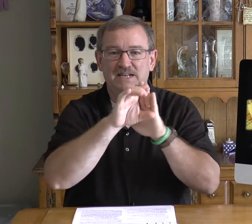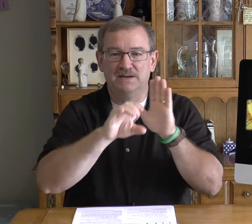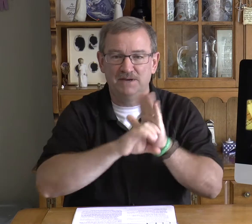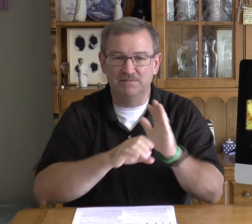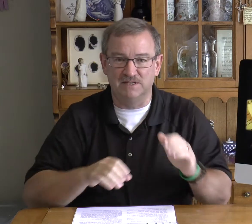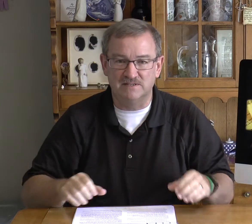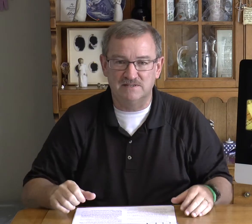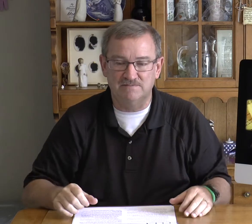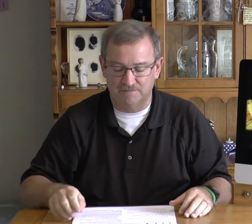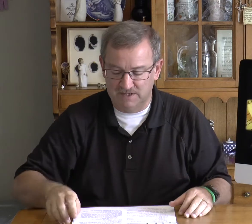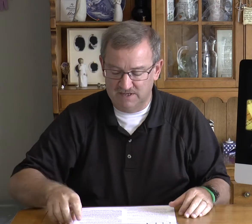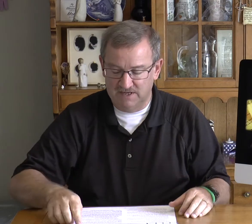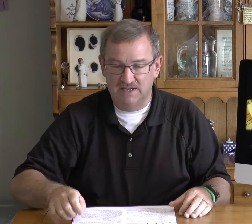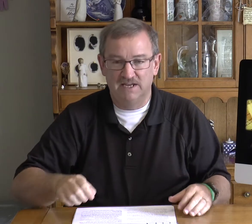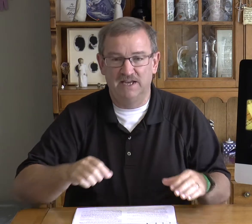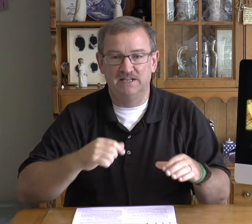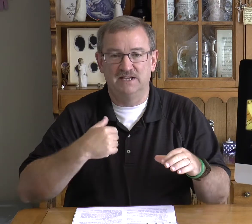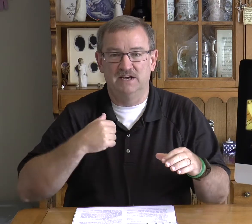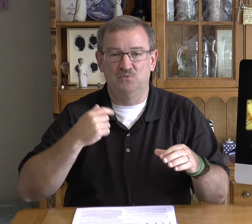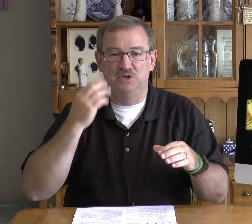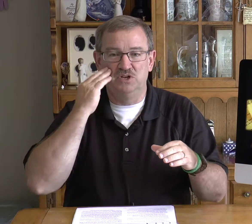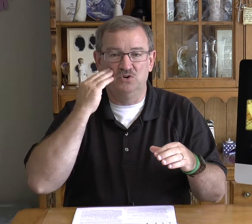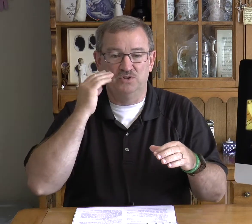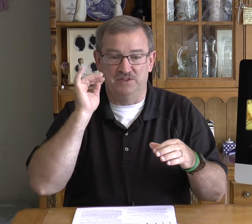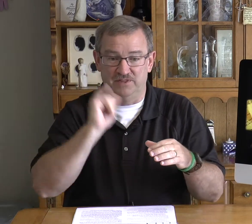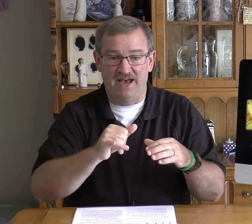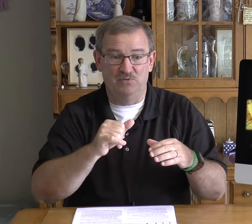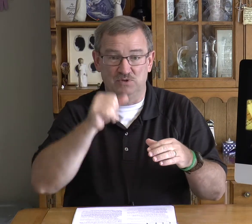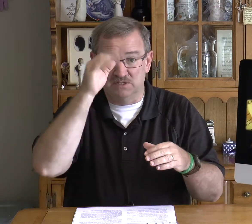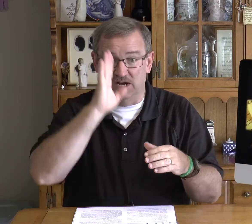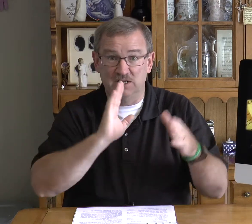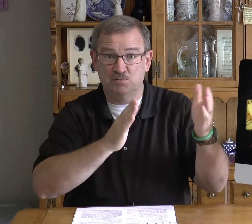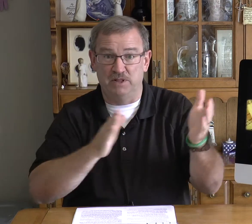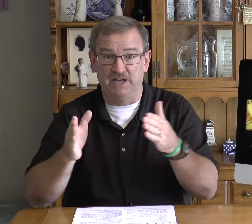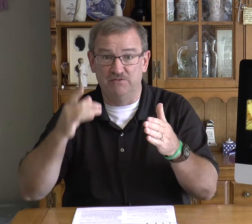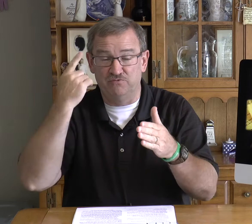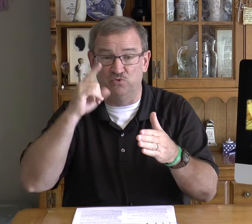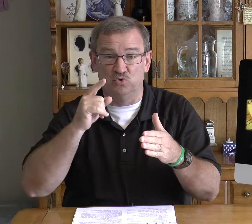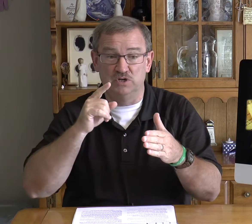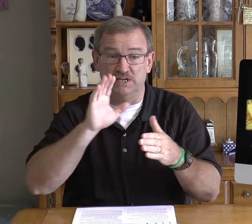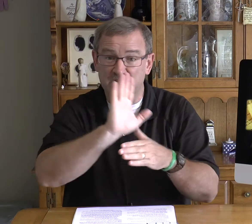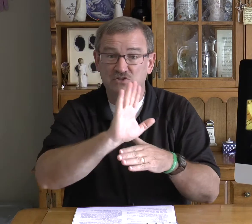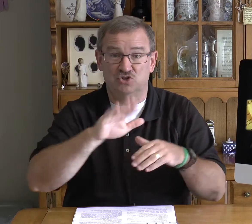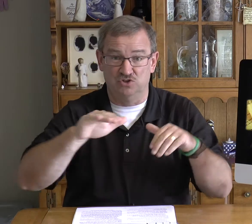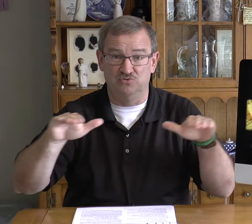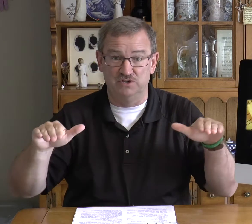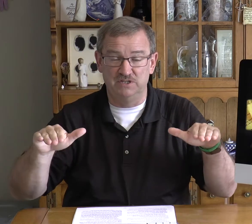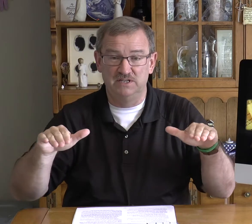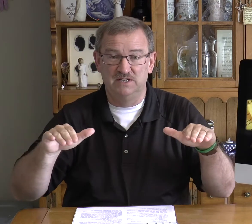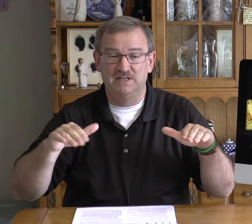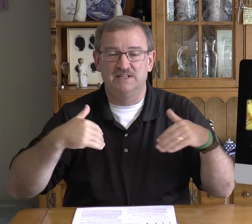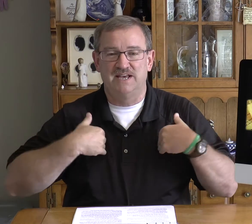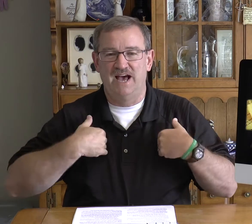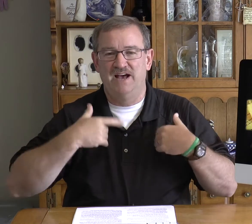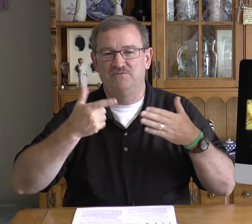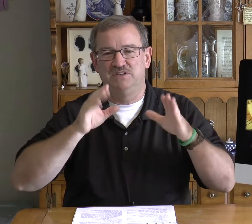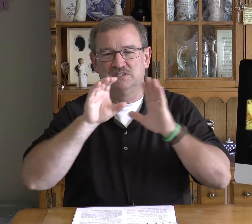Commandments and we know that that was God's plan for his children to have these